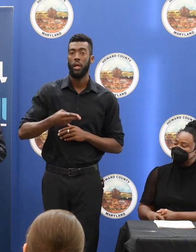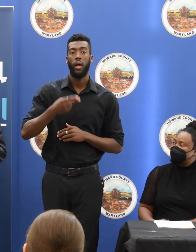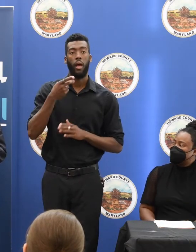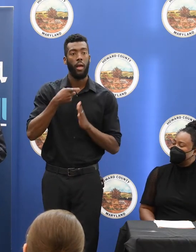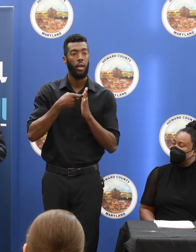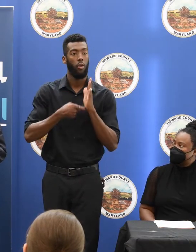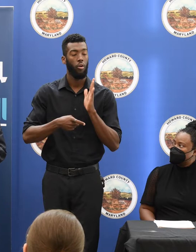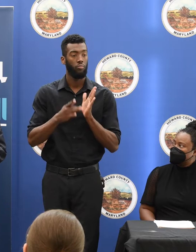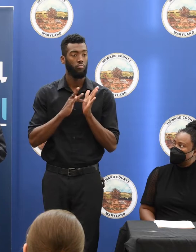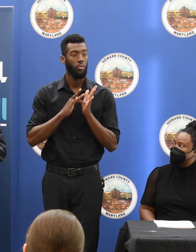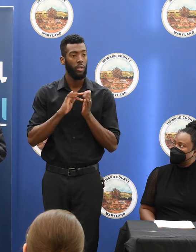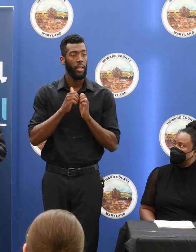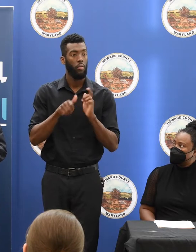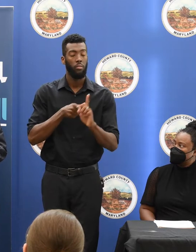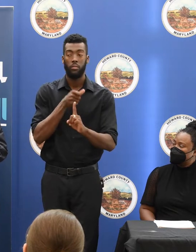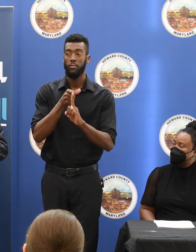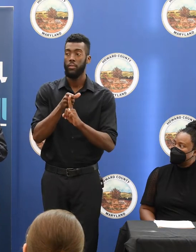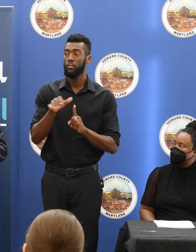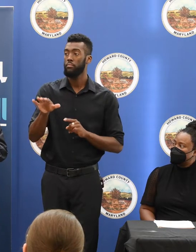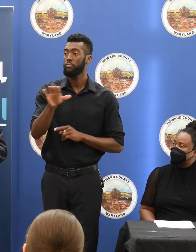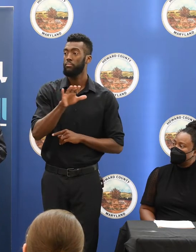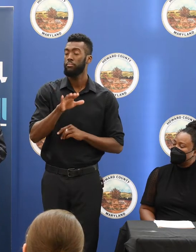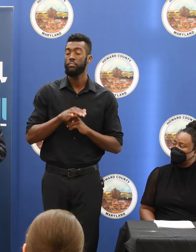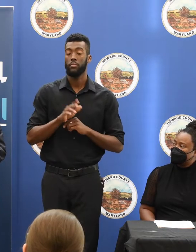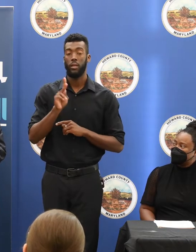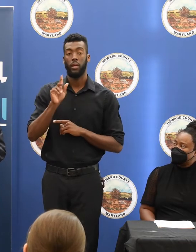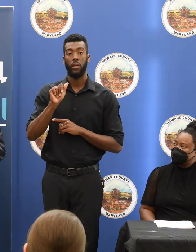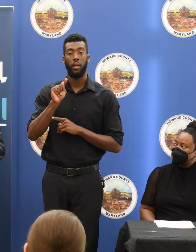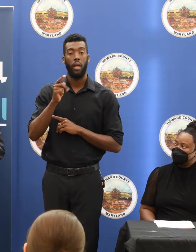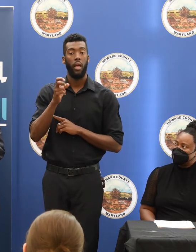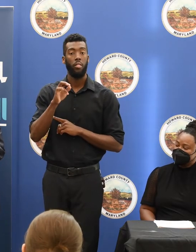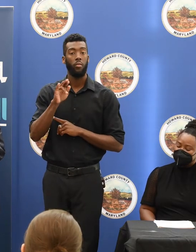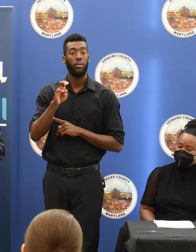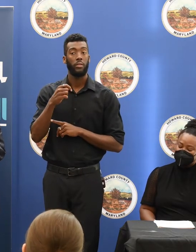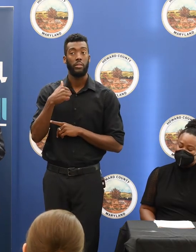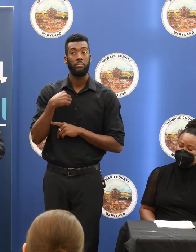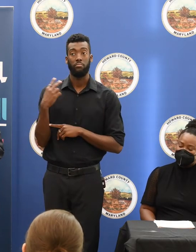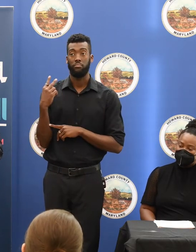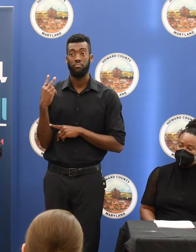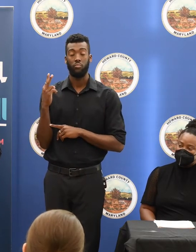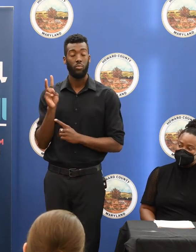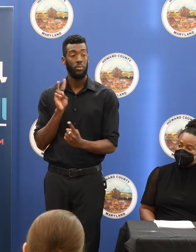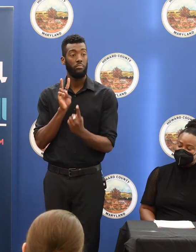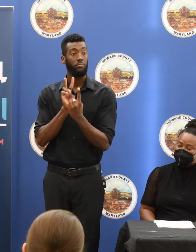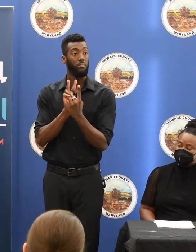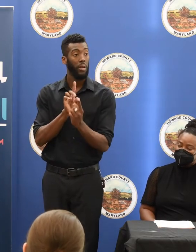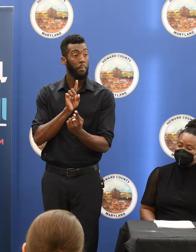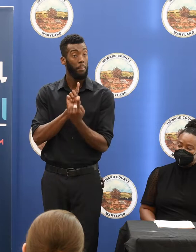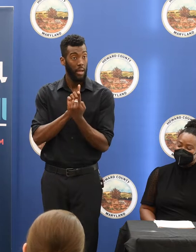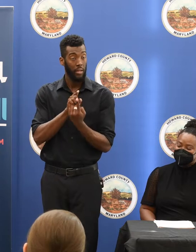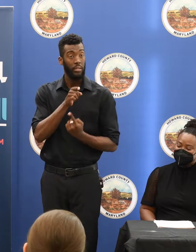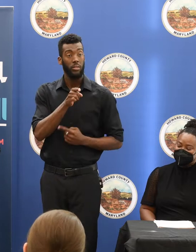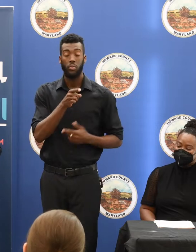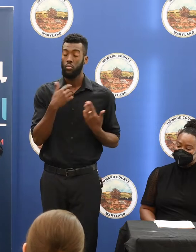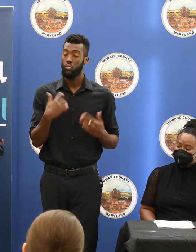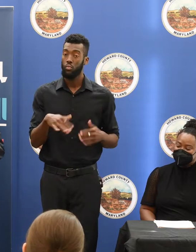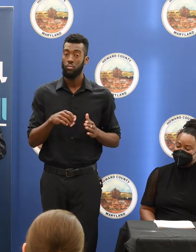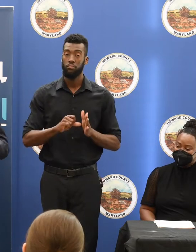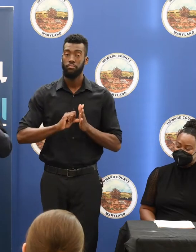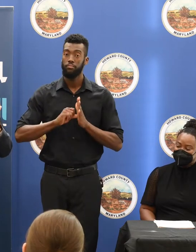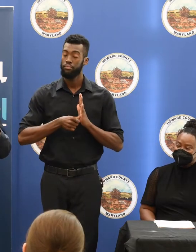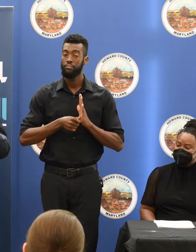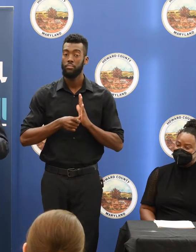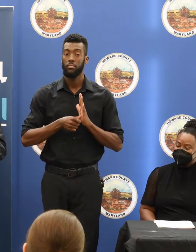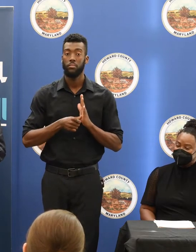drugs for people. And Catherine and I met her soon after she got appointed. And boy, were we impressed. We